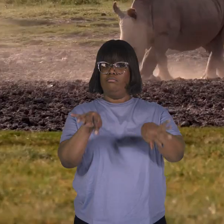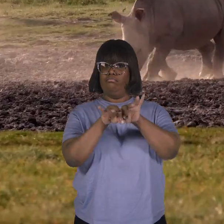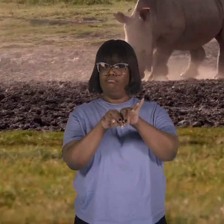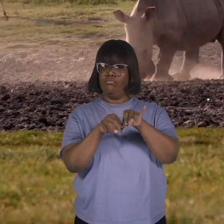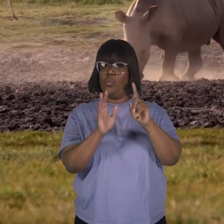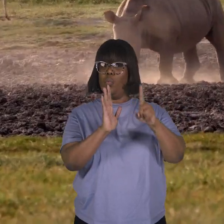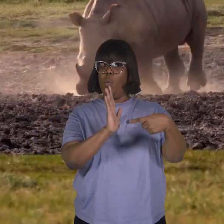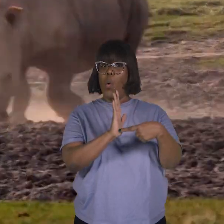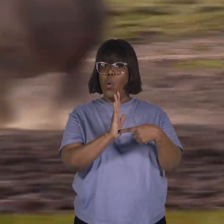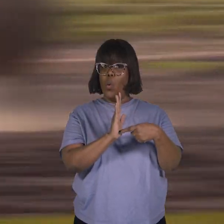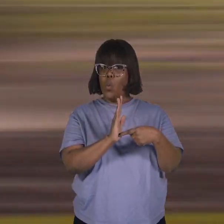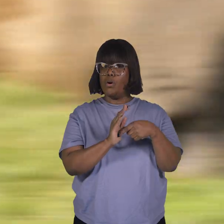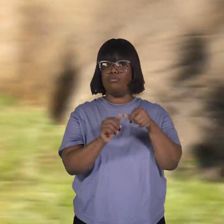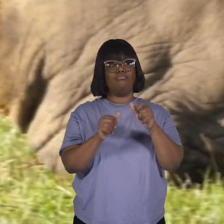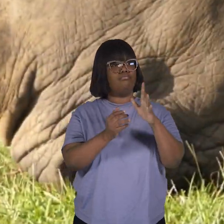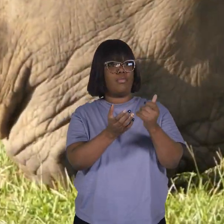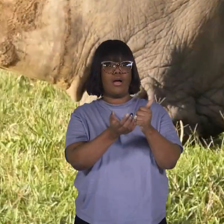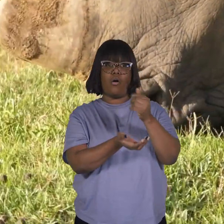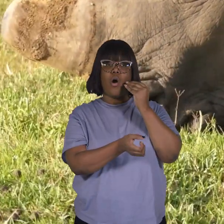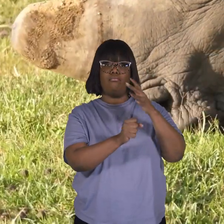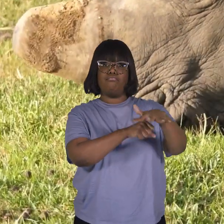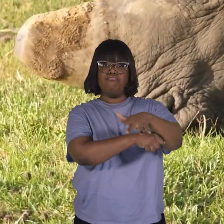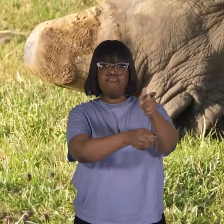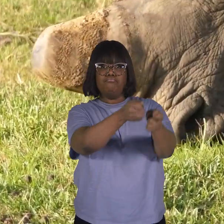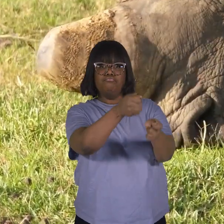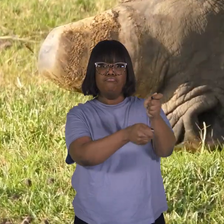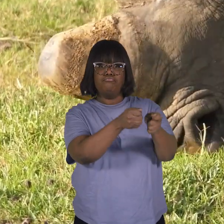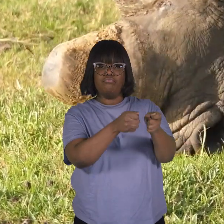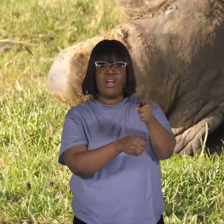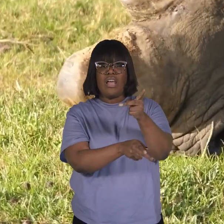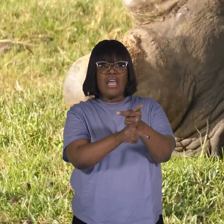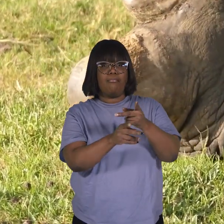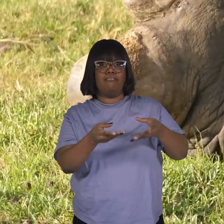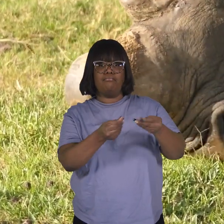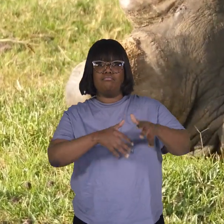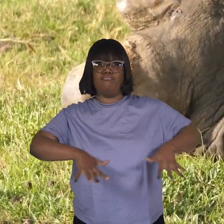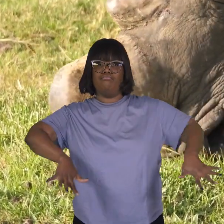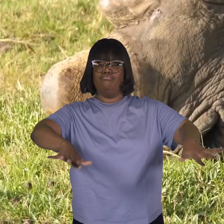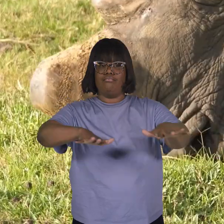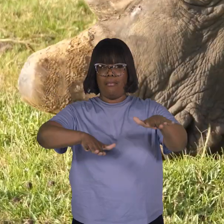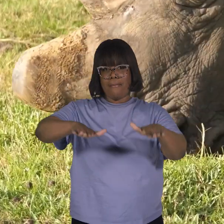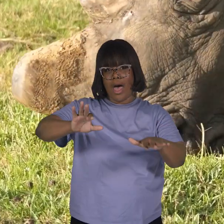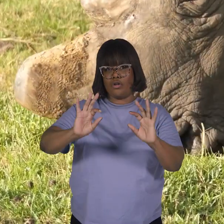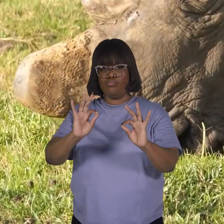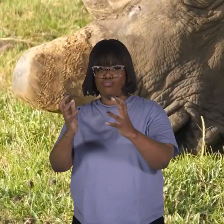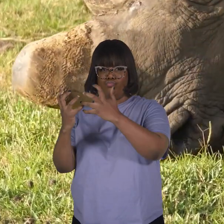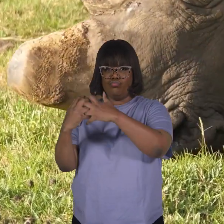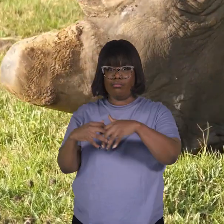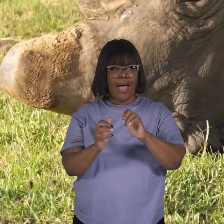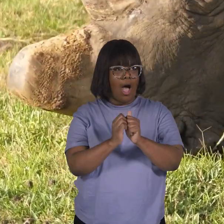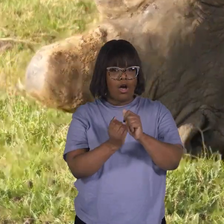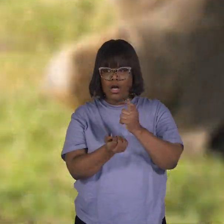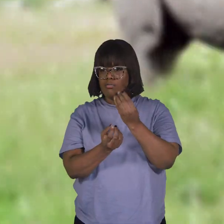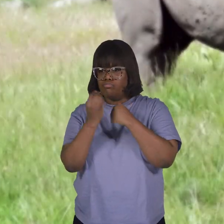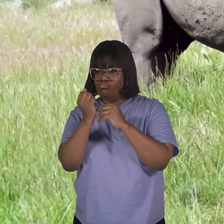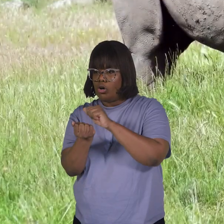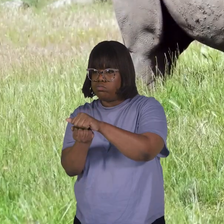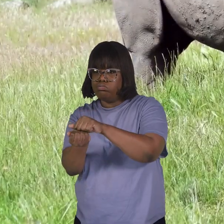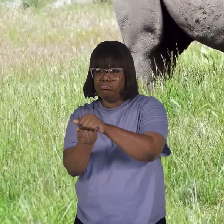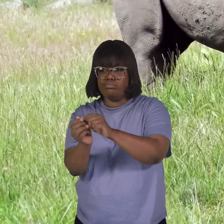their habitats. They keep the landscape in balance by munching on all sorts of vegetation. Believe it or not,